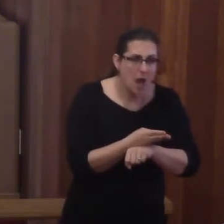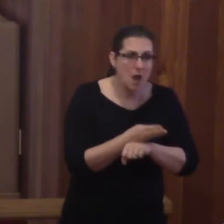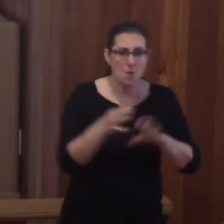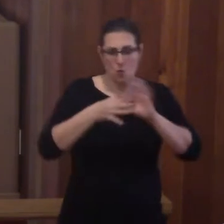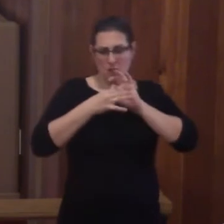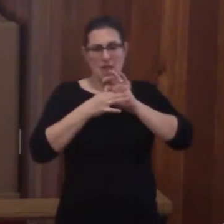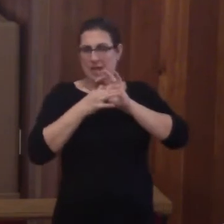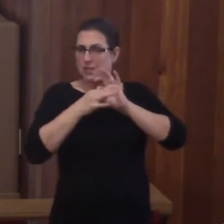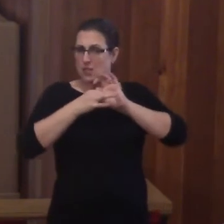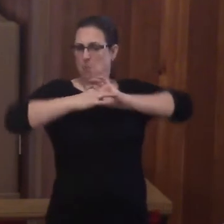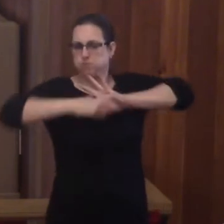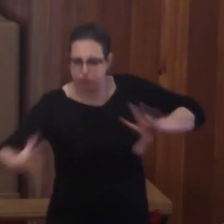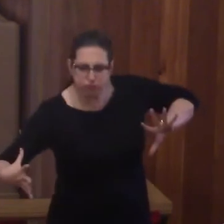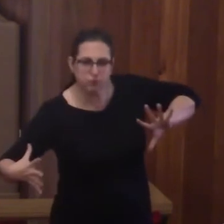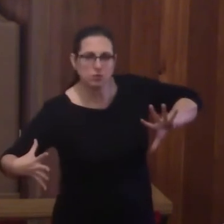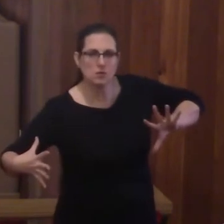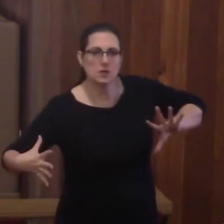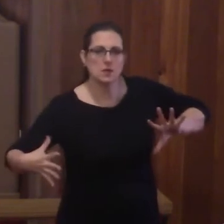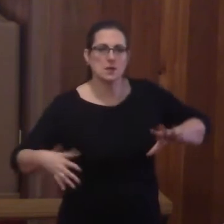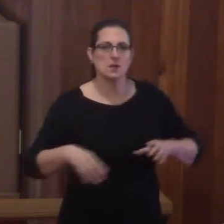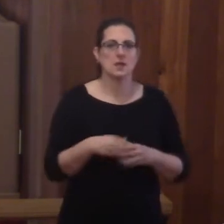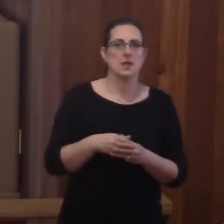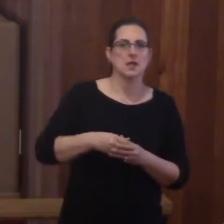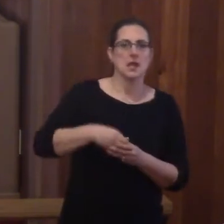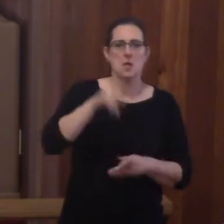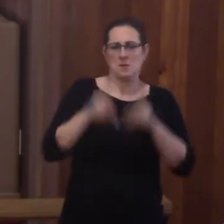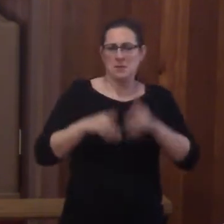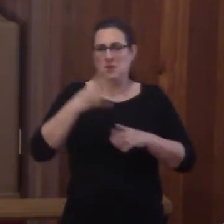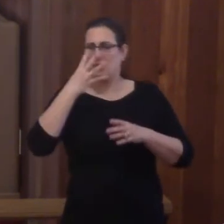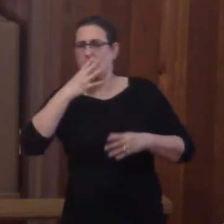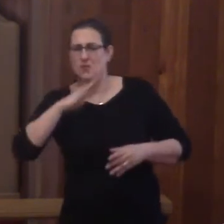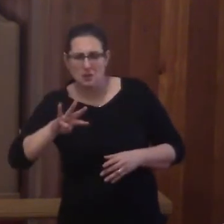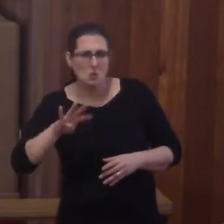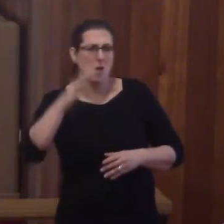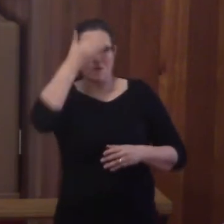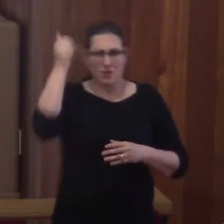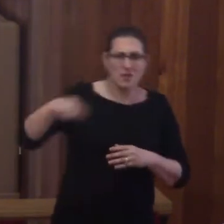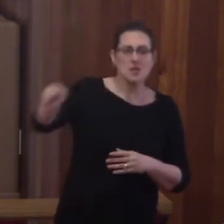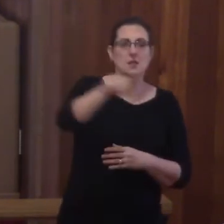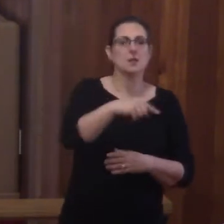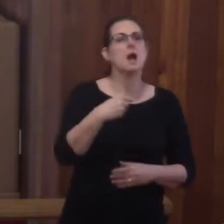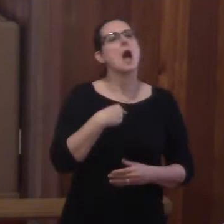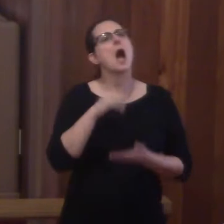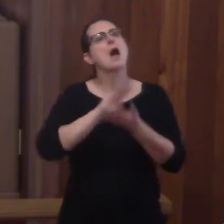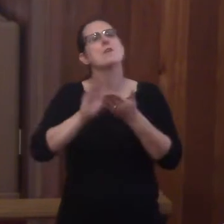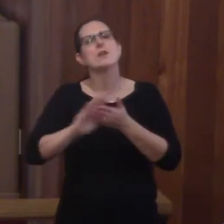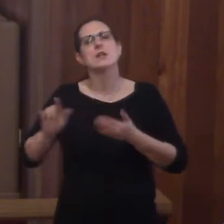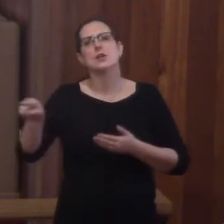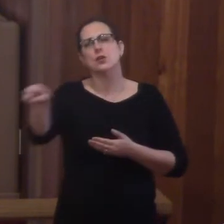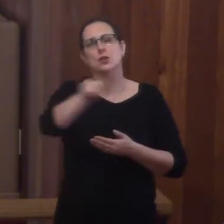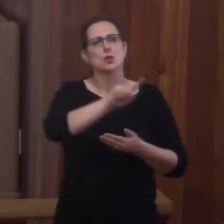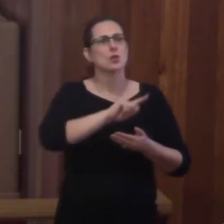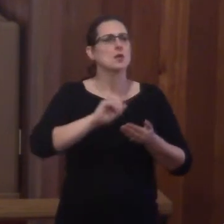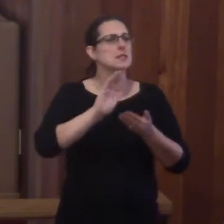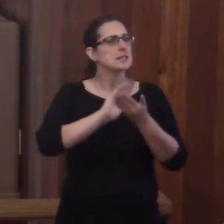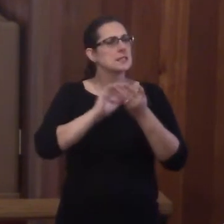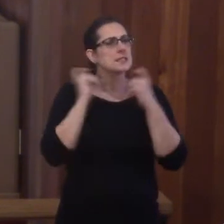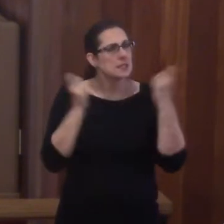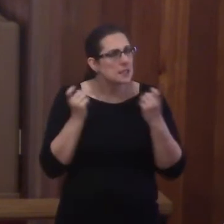relationship? Been abandoned? Been forsaken? I forgive you your sins, says Jesus.